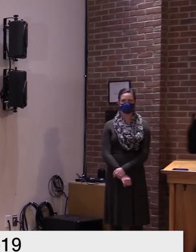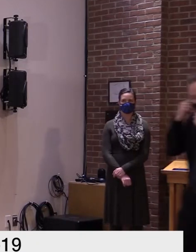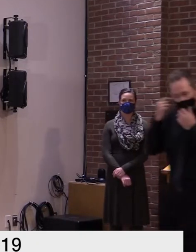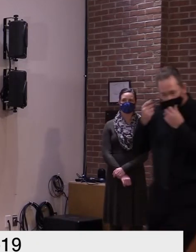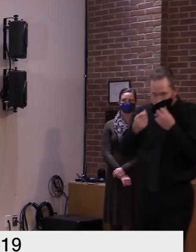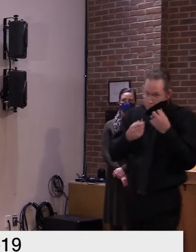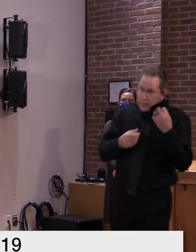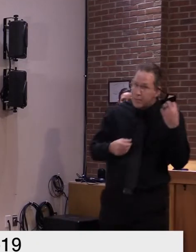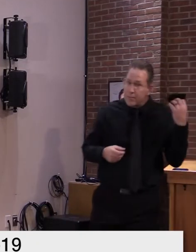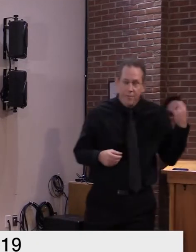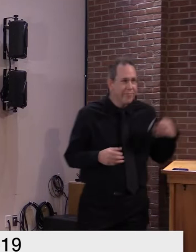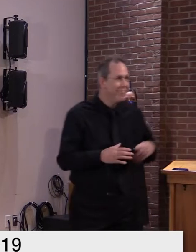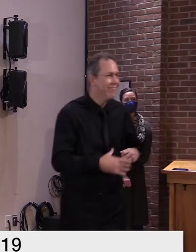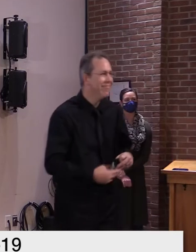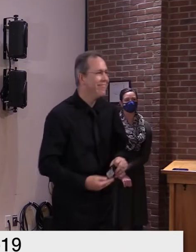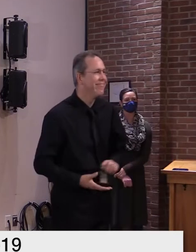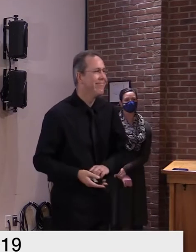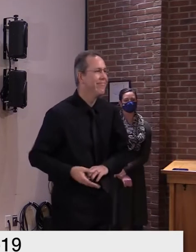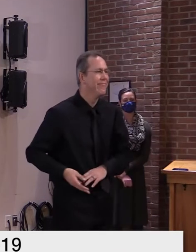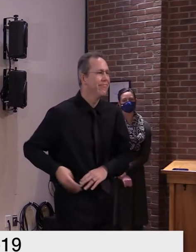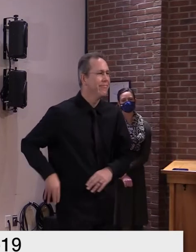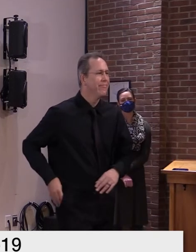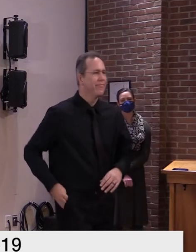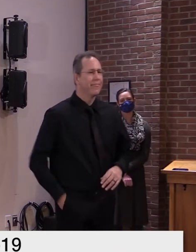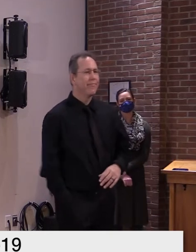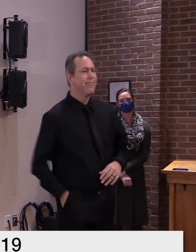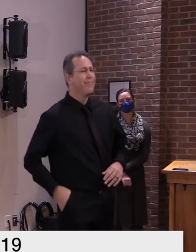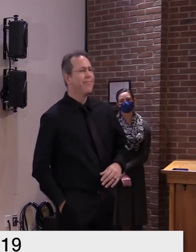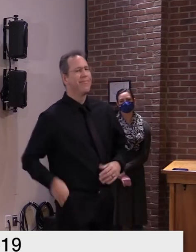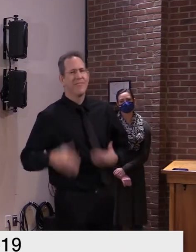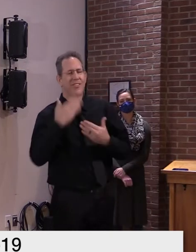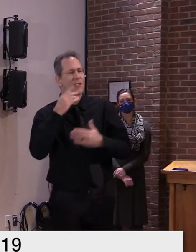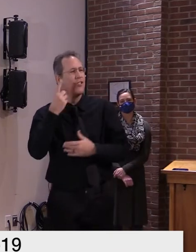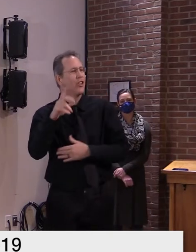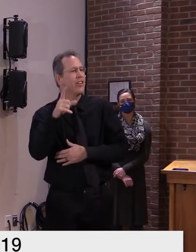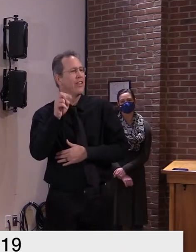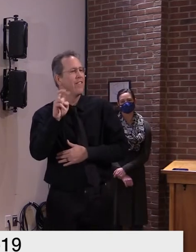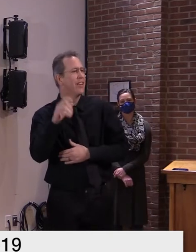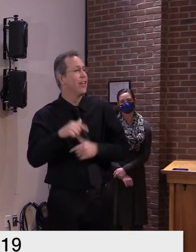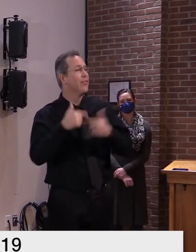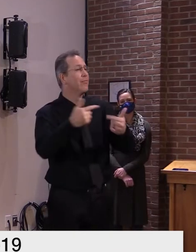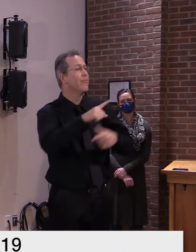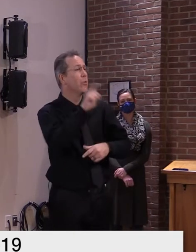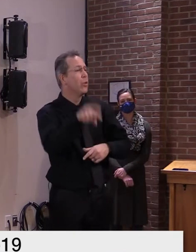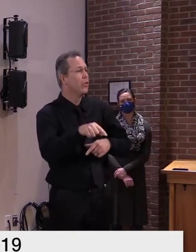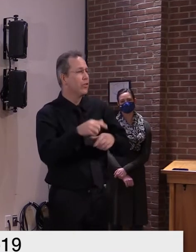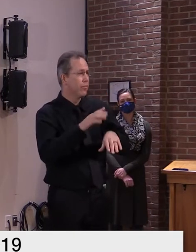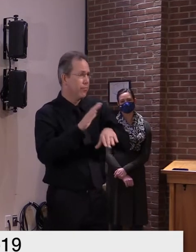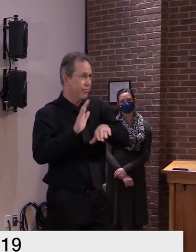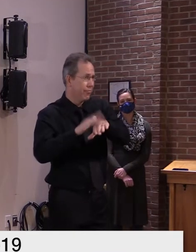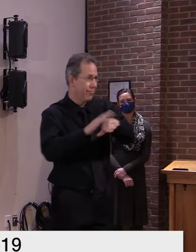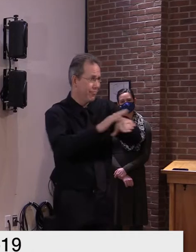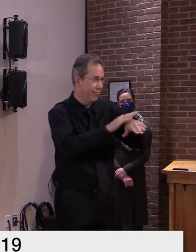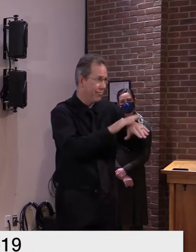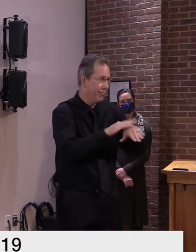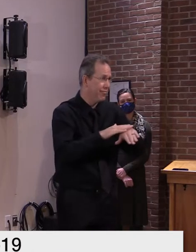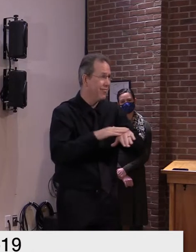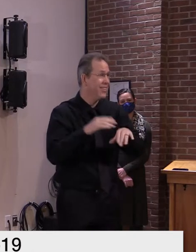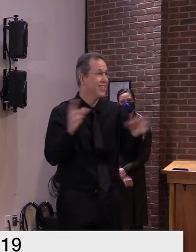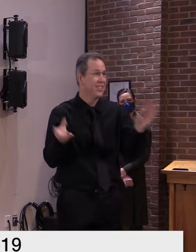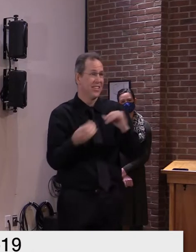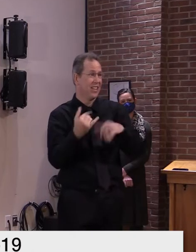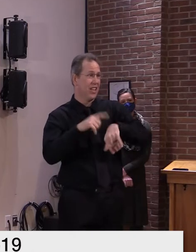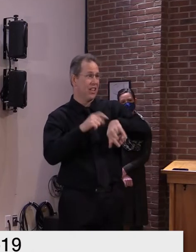it up to questions all right just as a reminder i notified all the reporters ahead of time it's 11 46 and we have